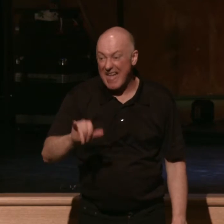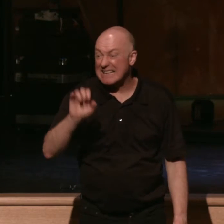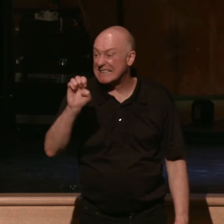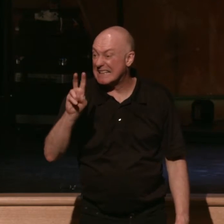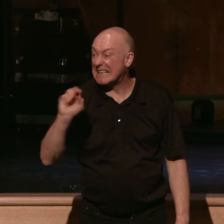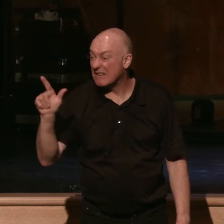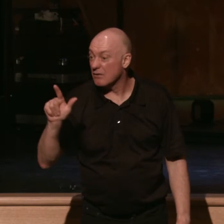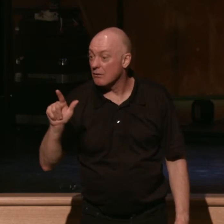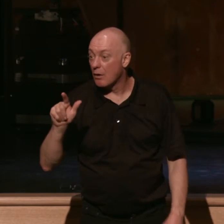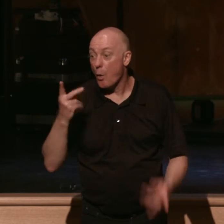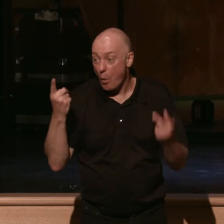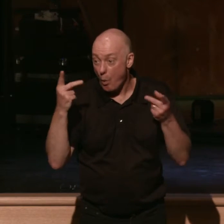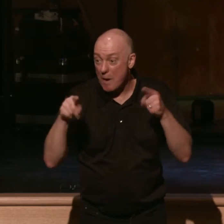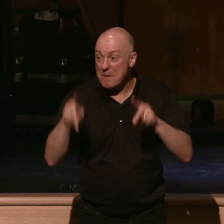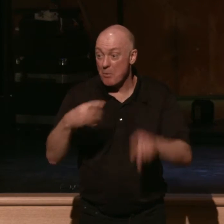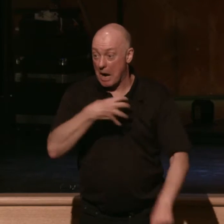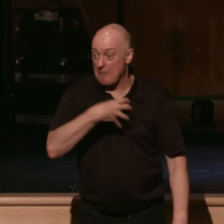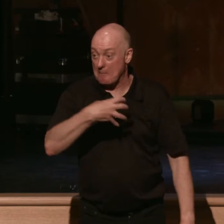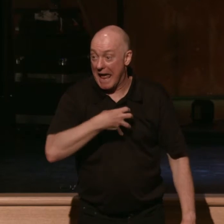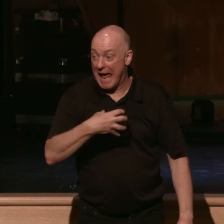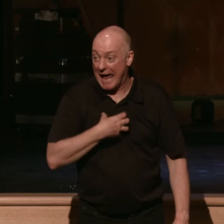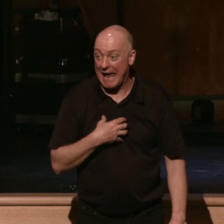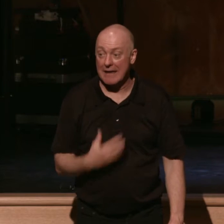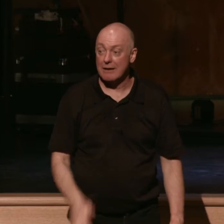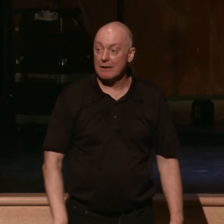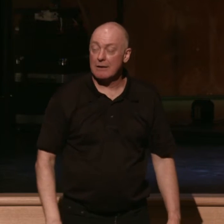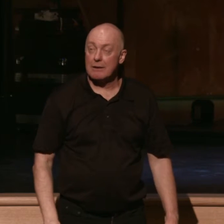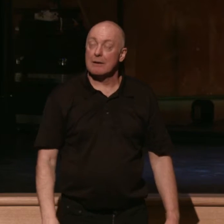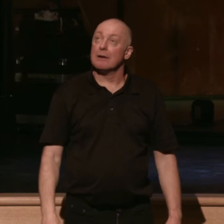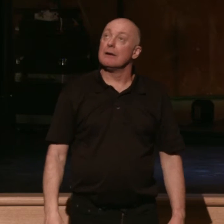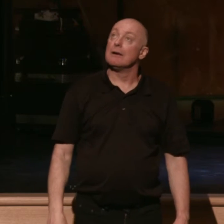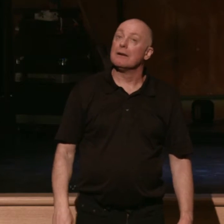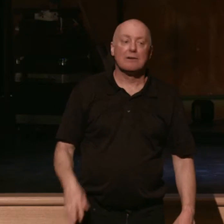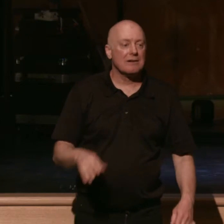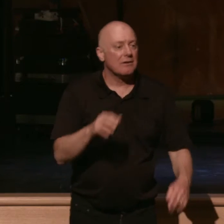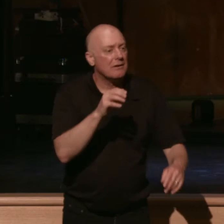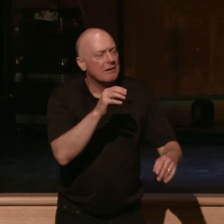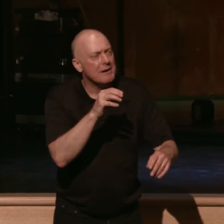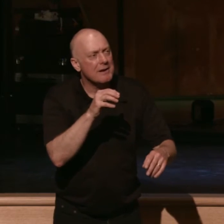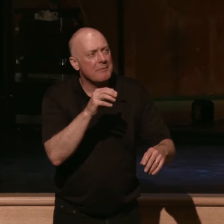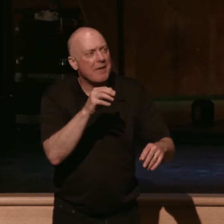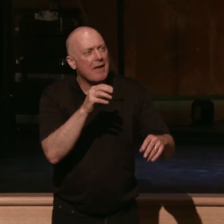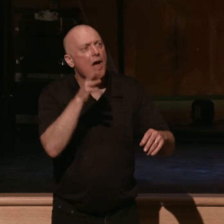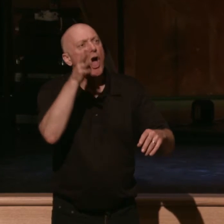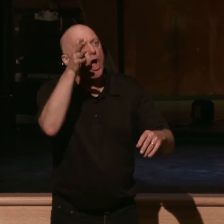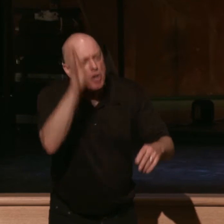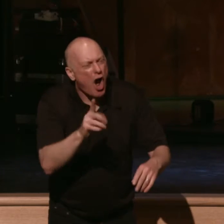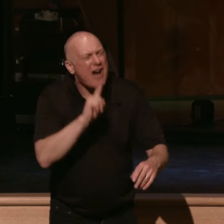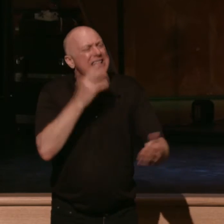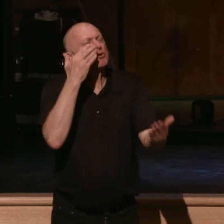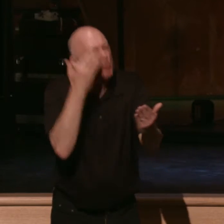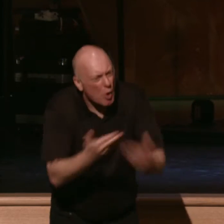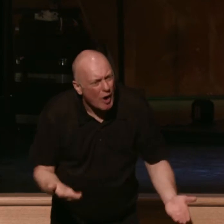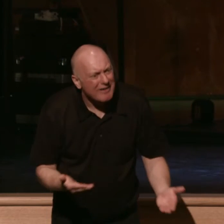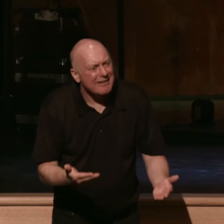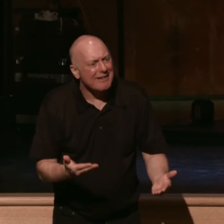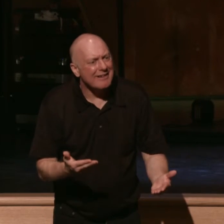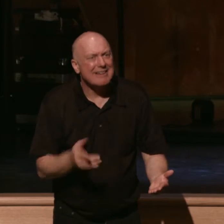complaining because complaining blinds me to the realities of the gospel. That God is good and he loves me.